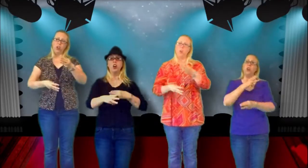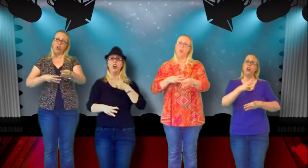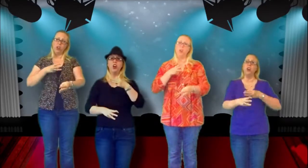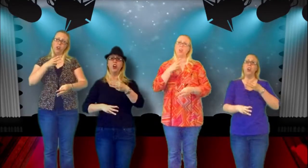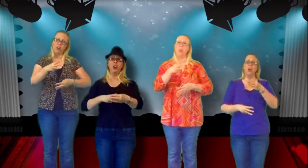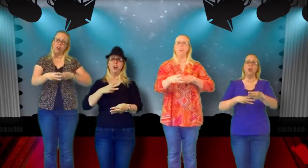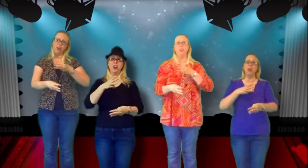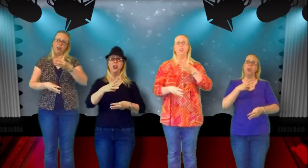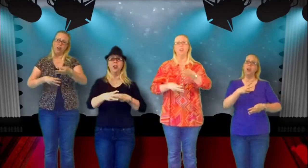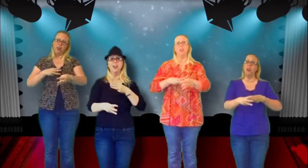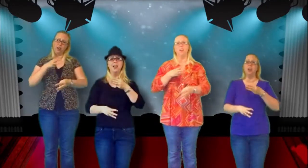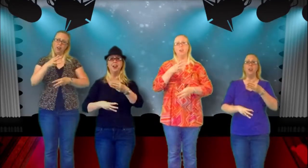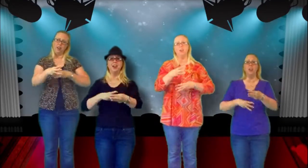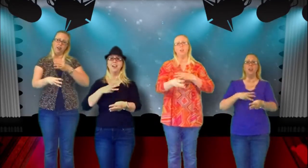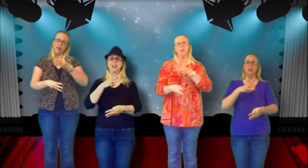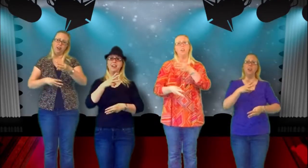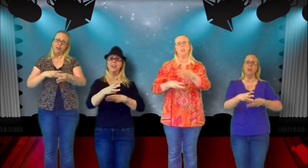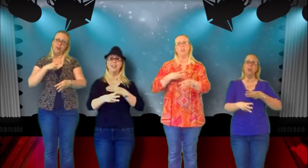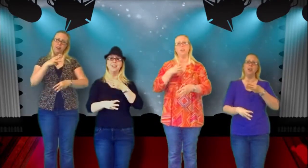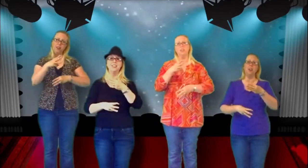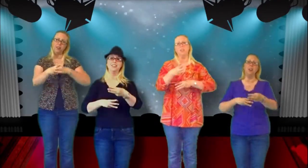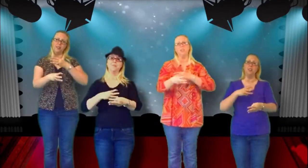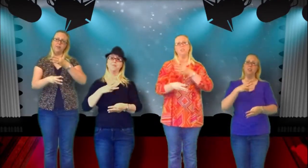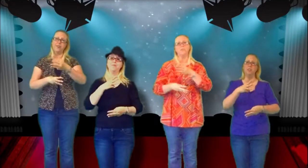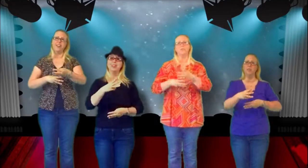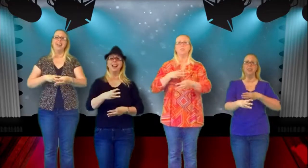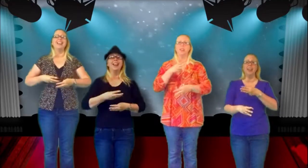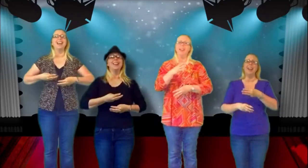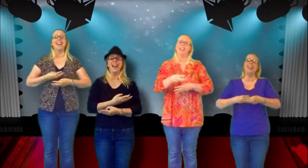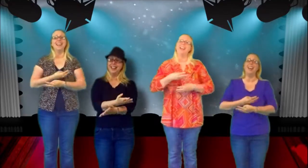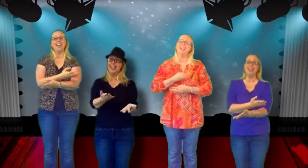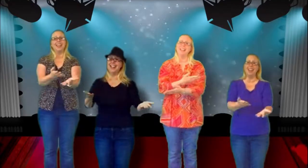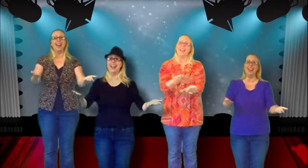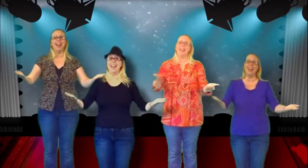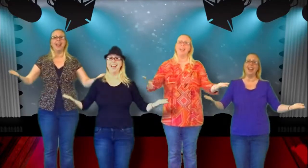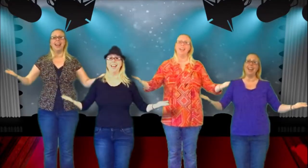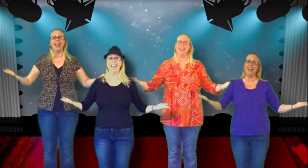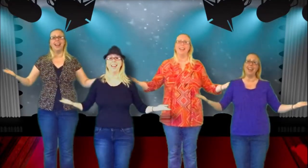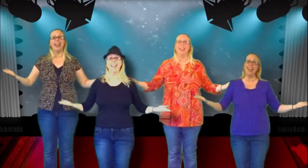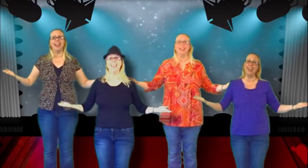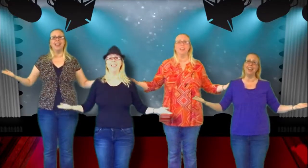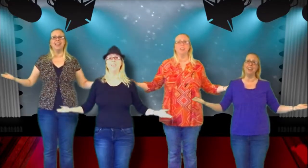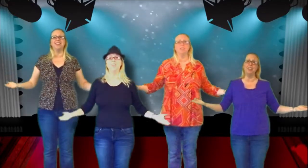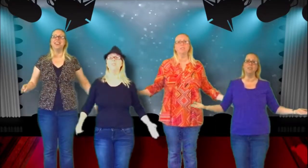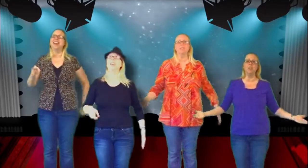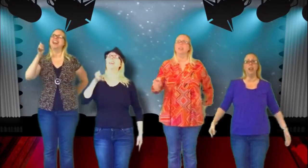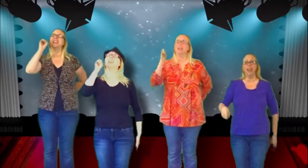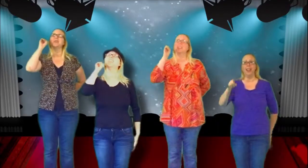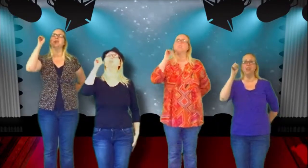me hear how this